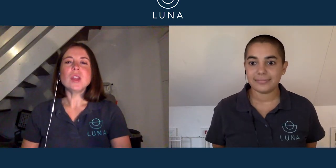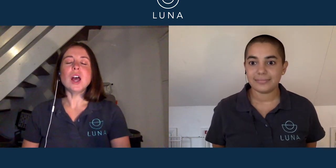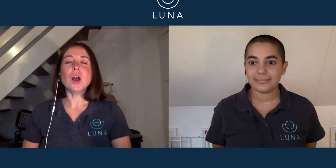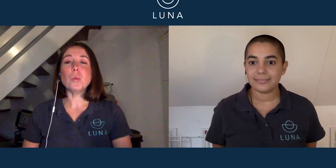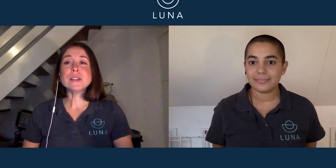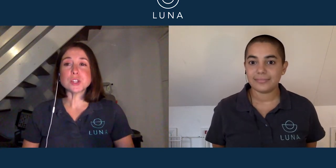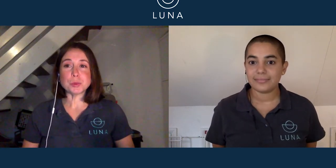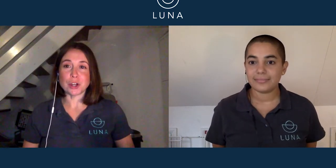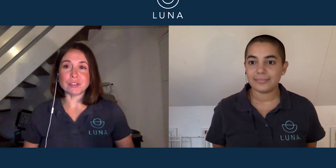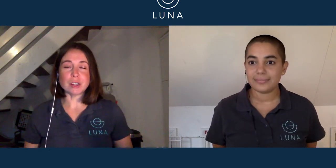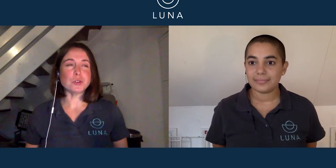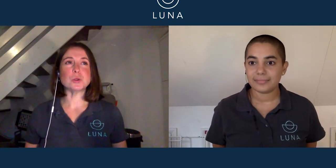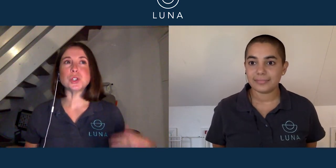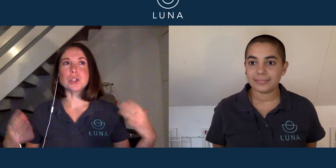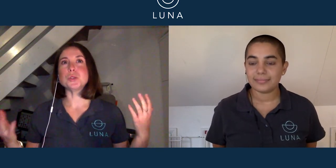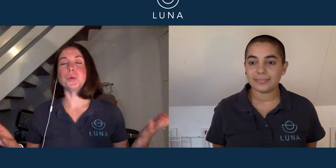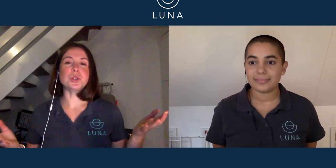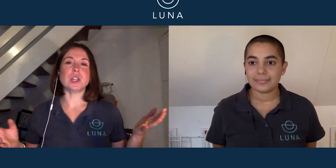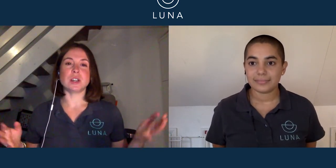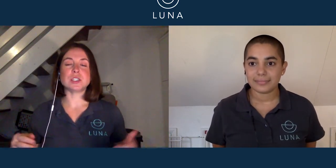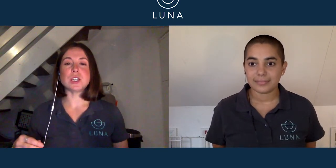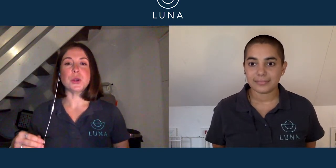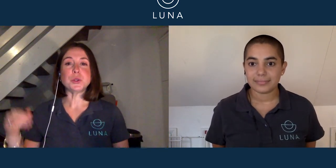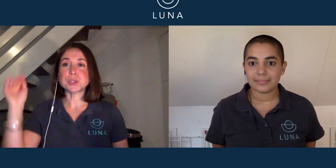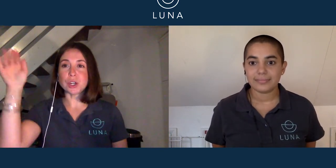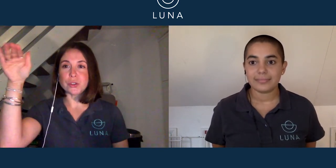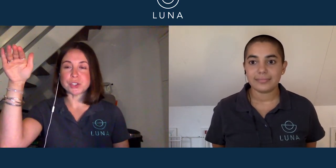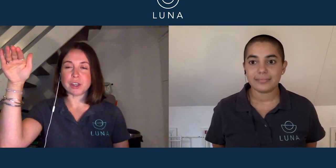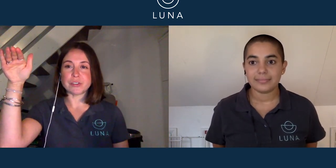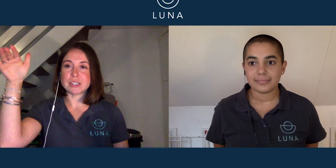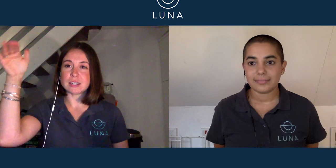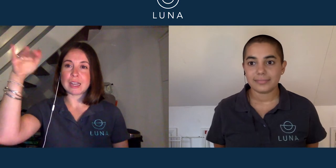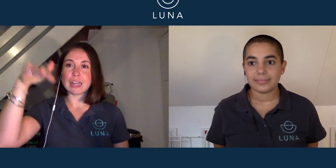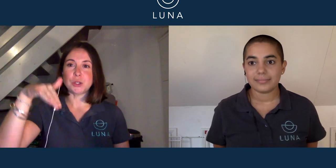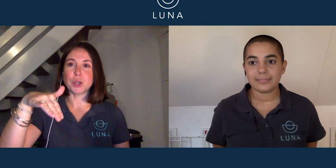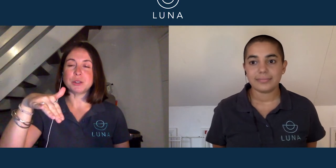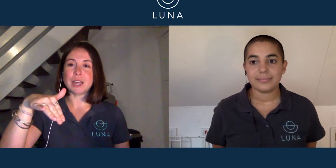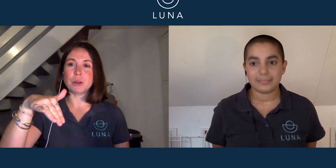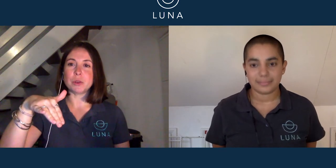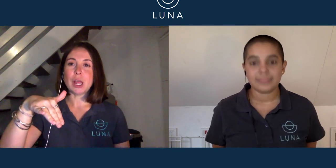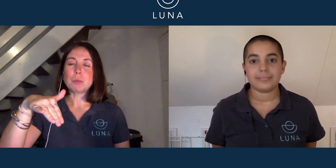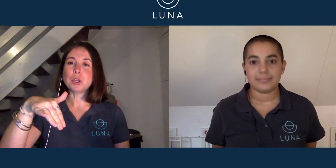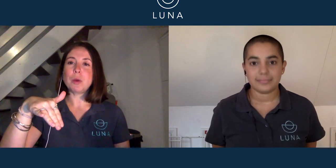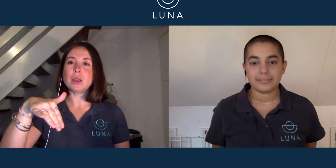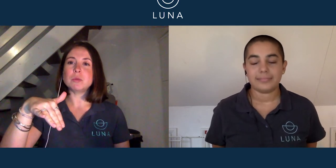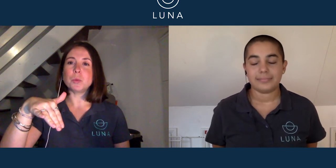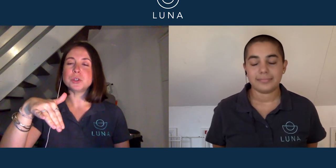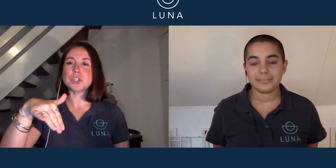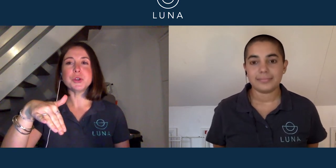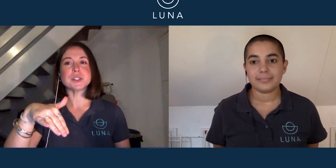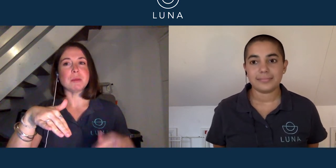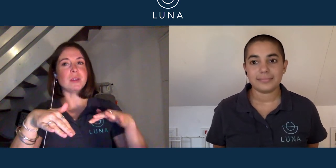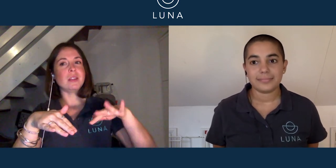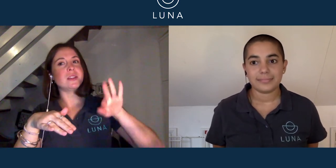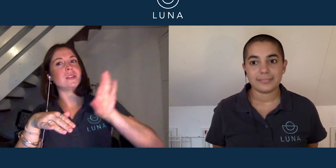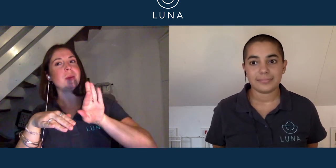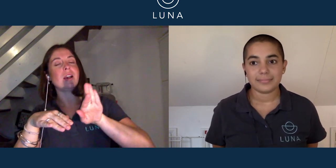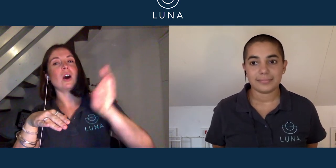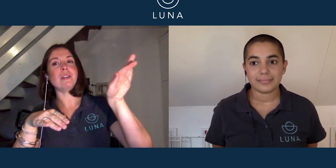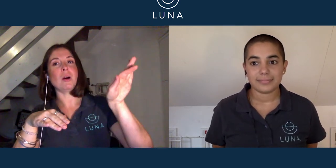With scuba diving, of course, you're underwater. So you start at the surface and you go down. But you might want to look at something that's a bit higher up